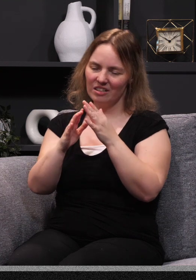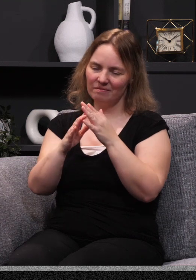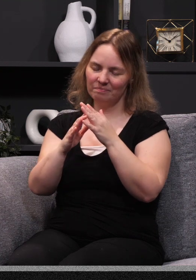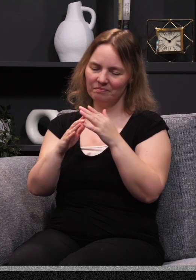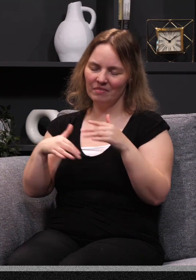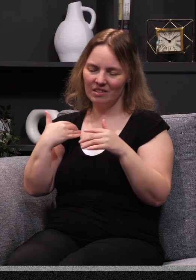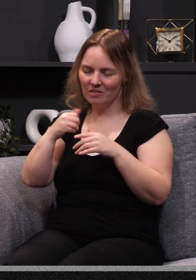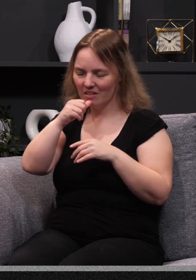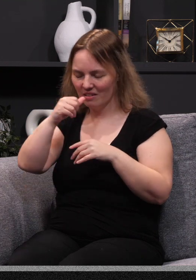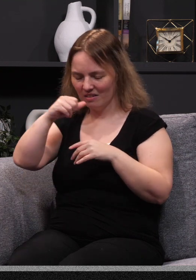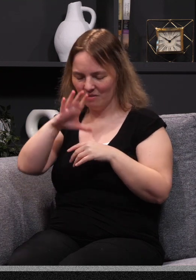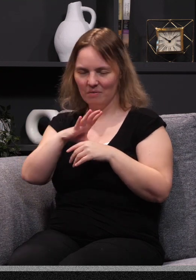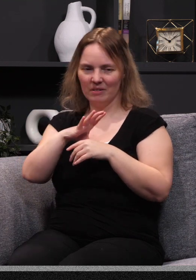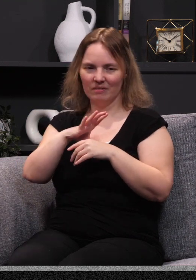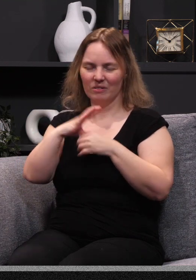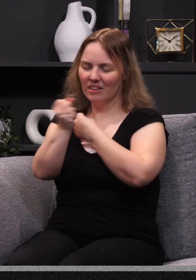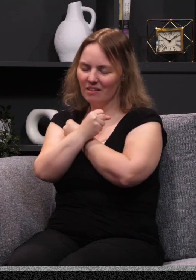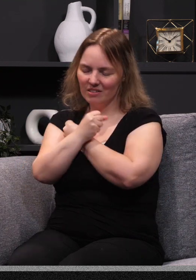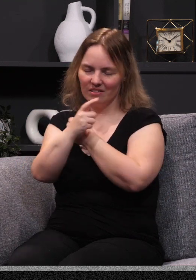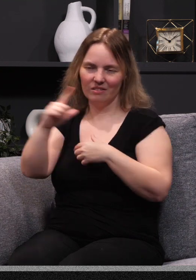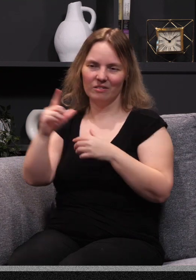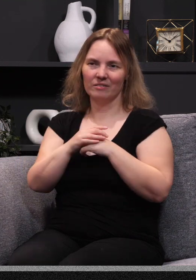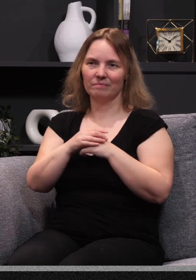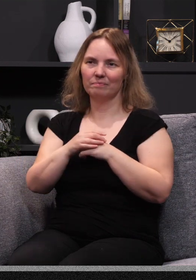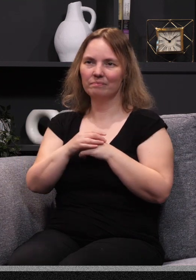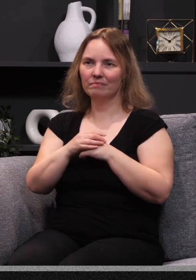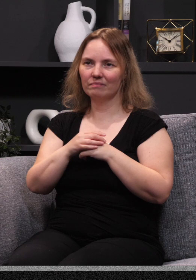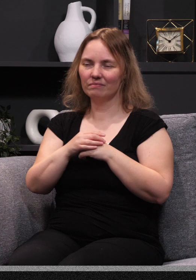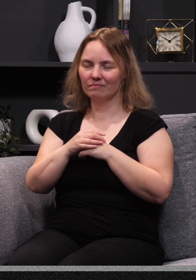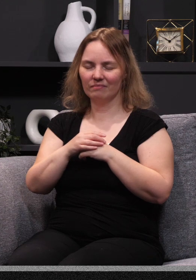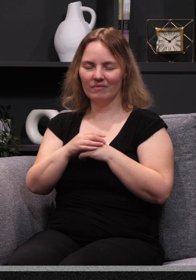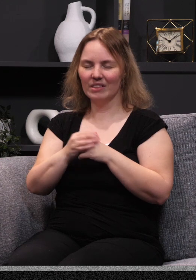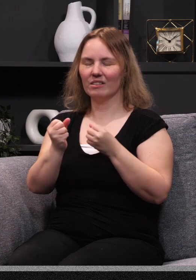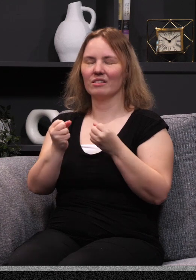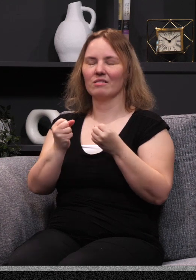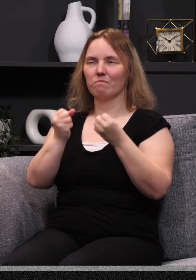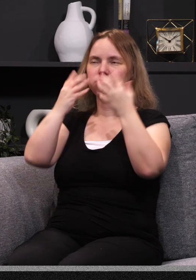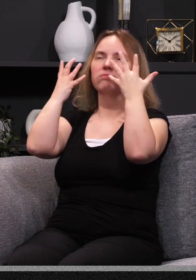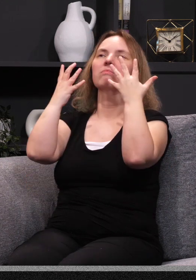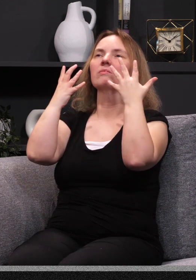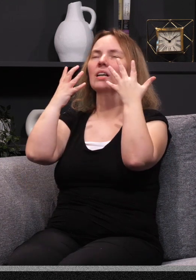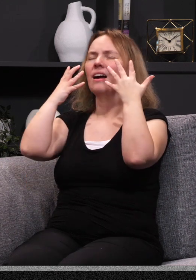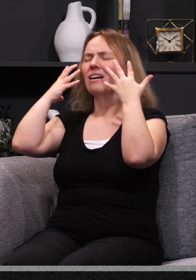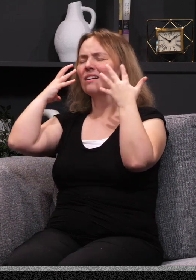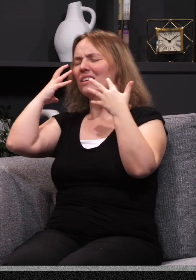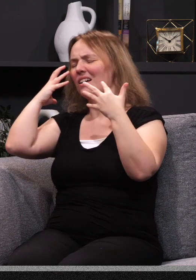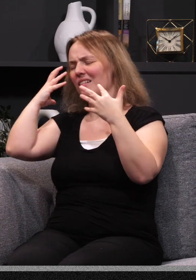talking to a young lady in our congregation who loves the Lord. And she was just blindsided by this crisis in her